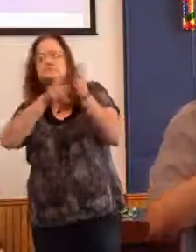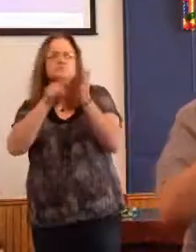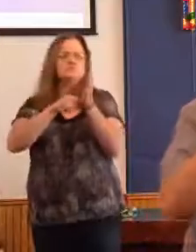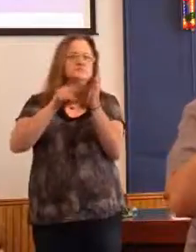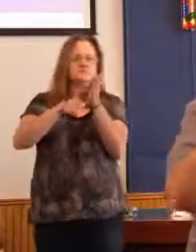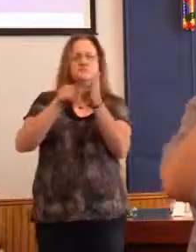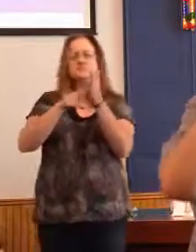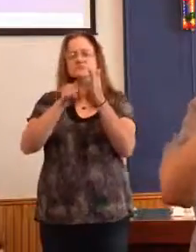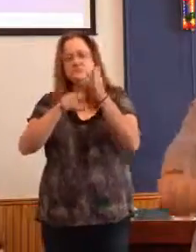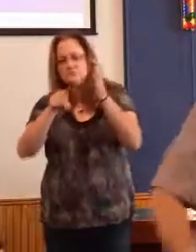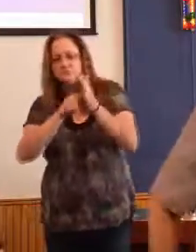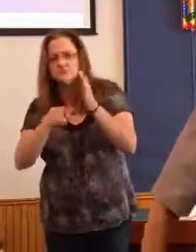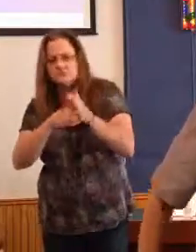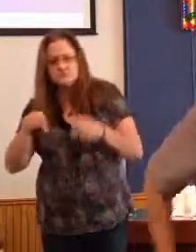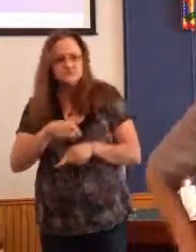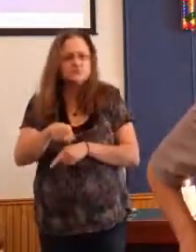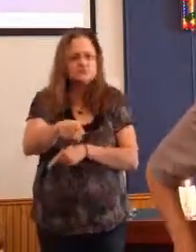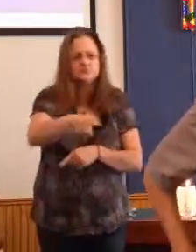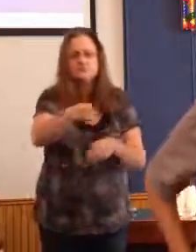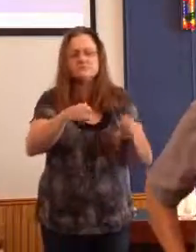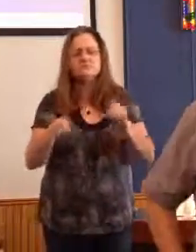So, you know, if you want to buy a new house,